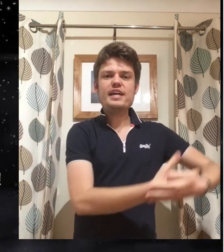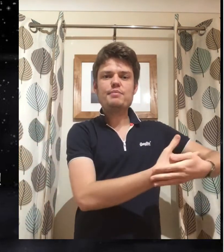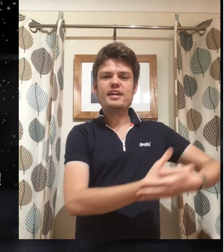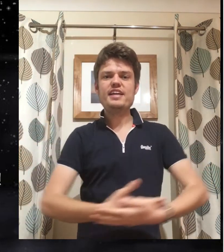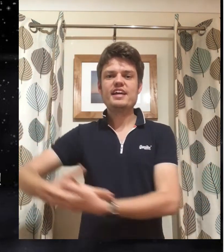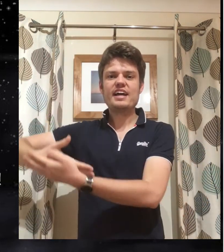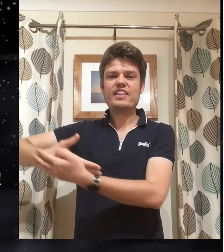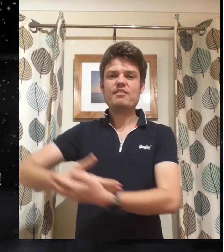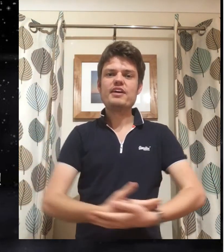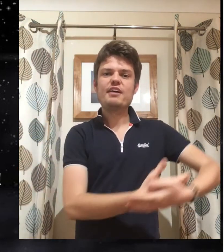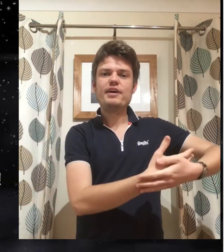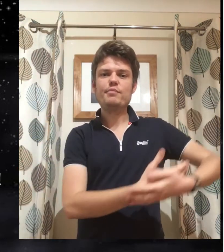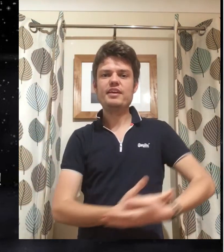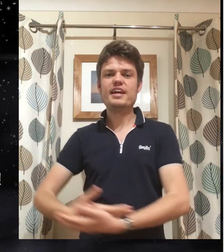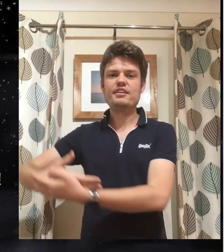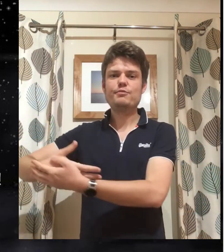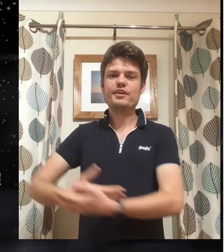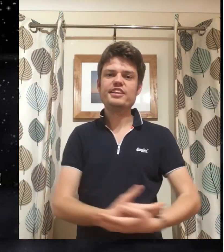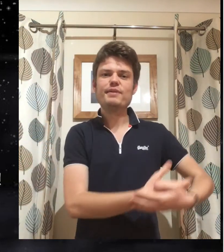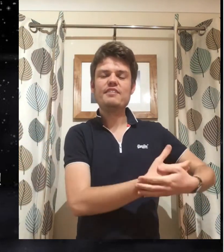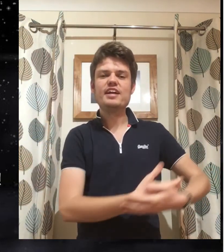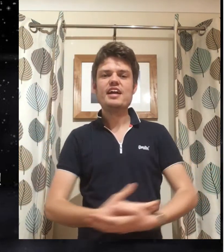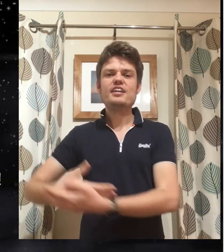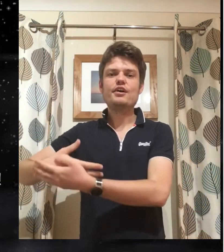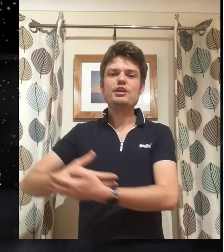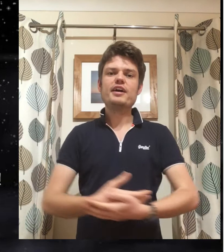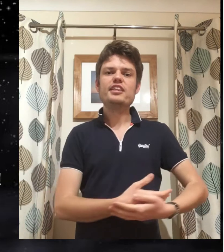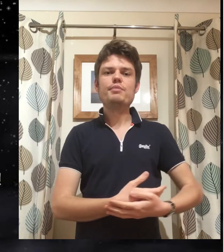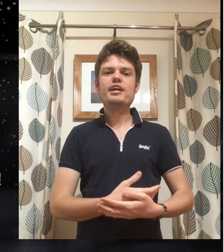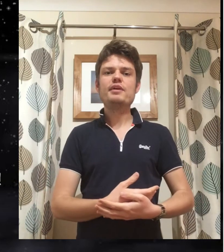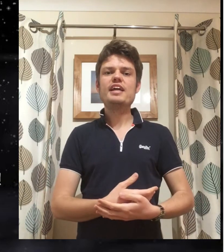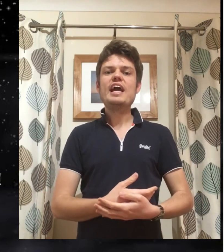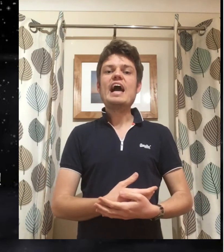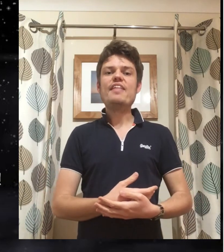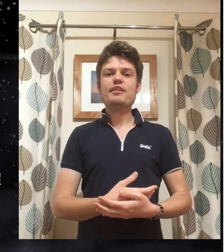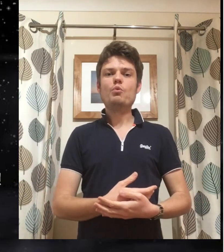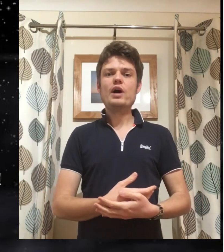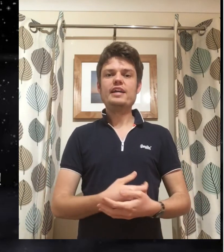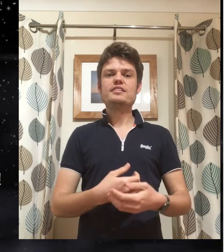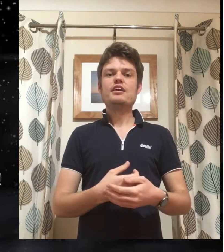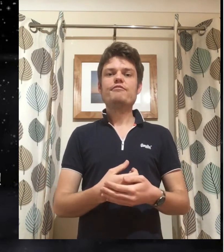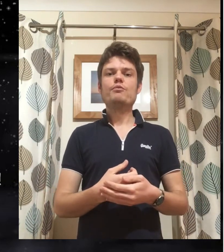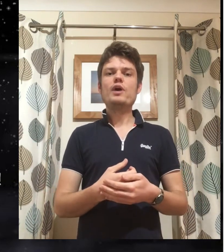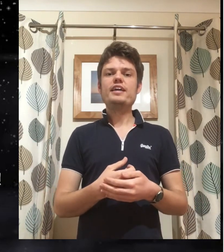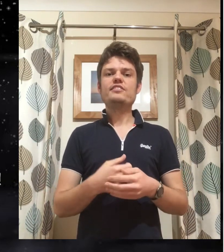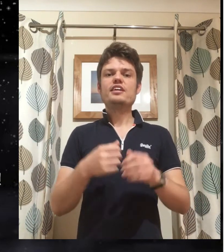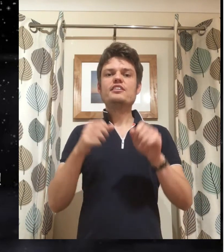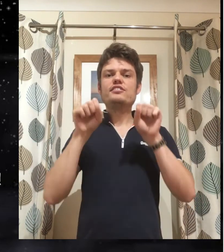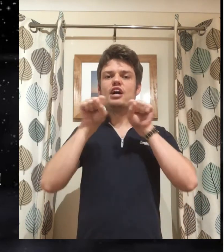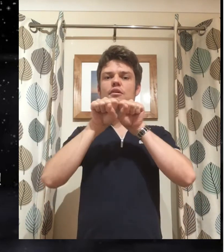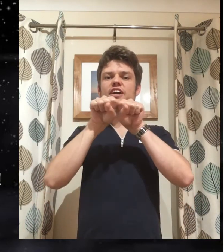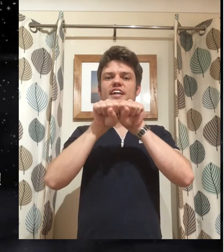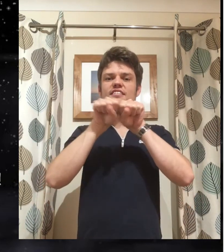baby then we make that baby again rocking the baby don't you make the baby and then wait for wait